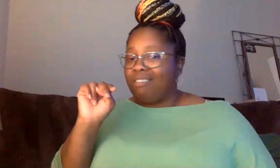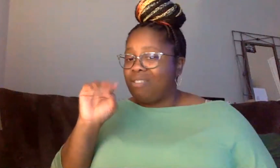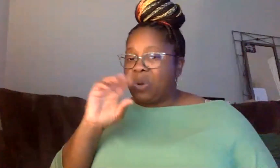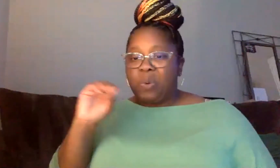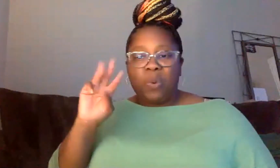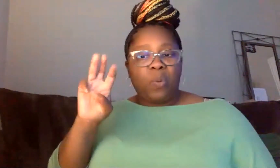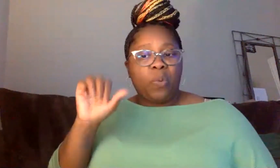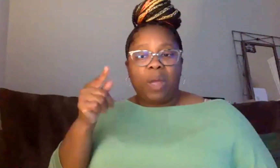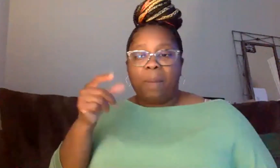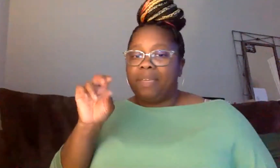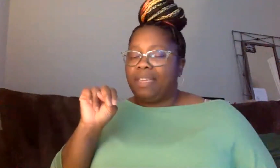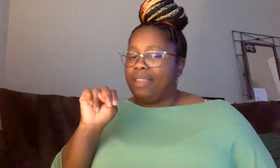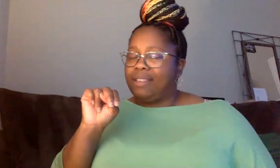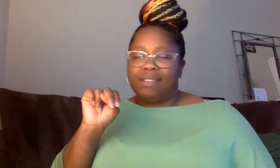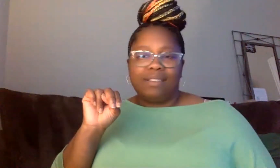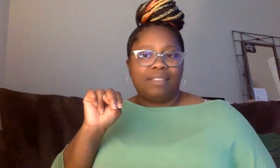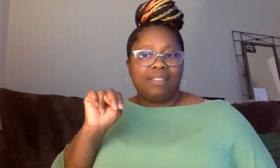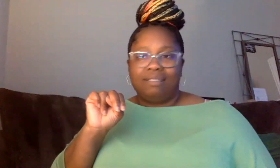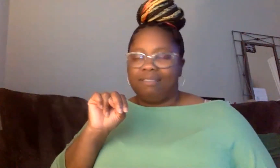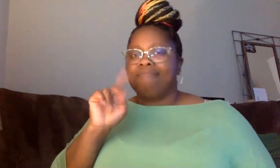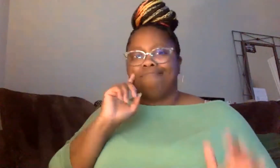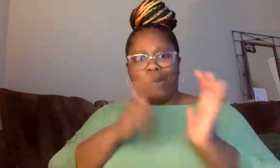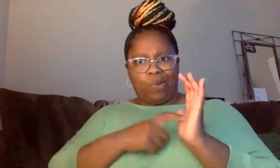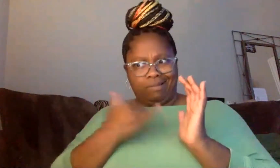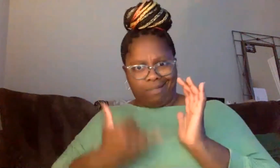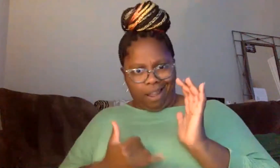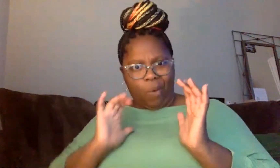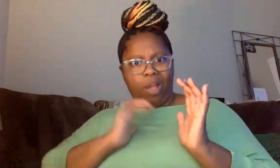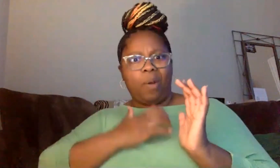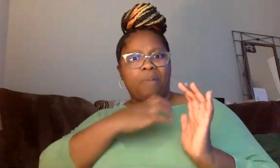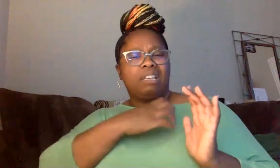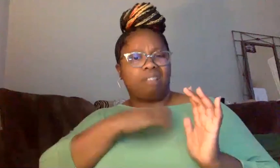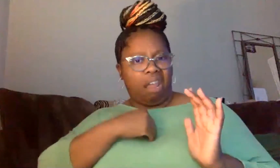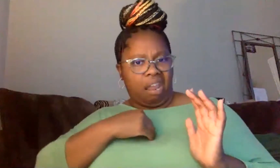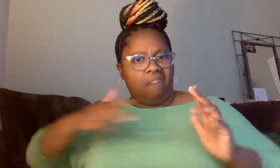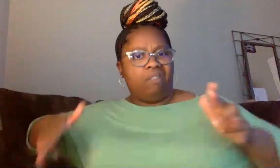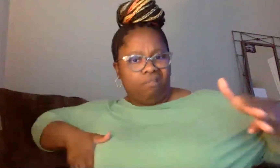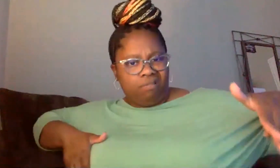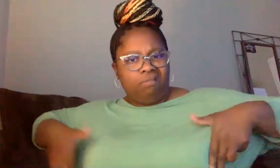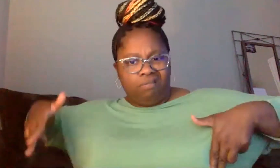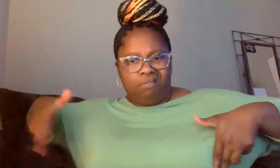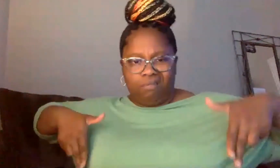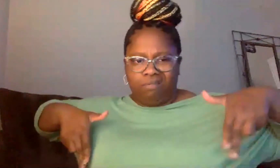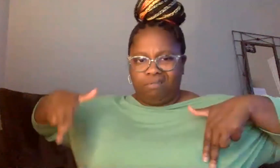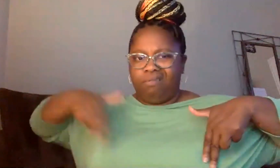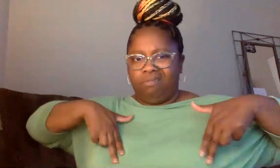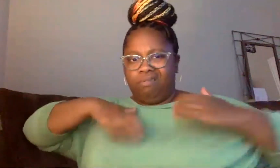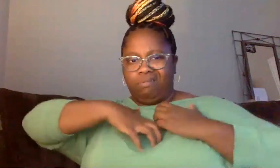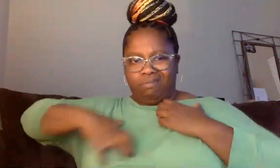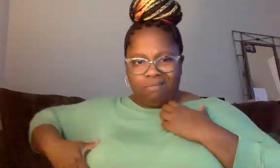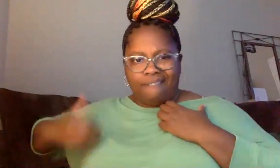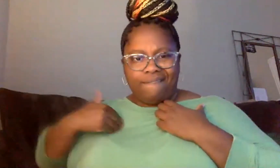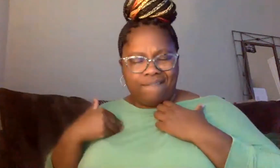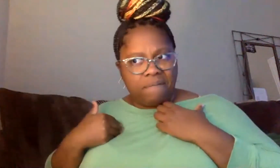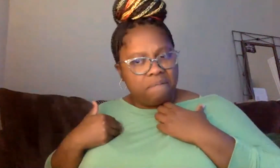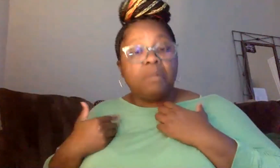uh, that we see among our police officers now. And, you know, the, the, most, we, we do have serious crime, sometimes